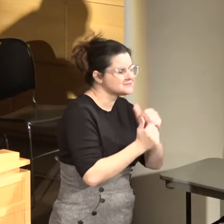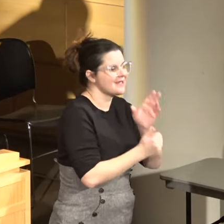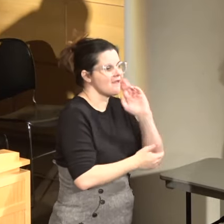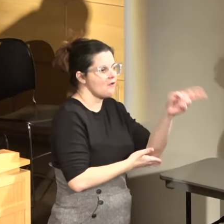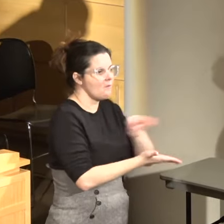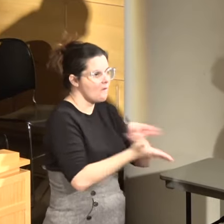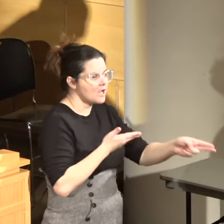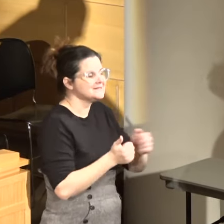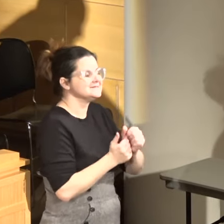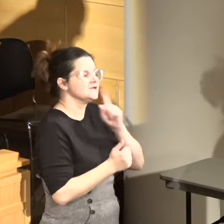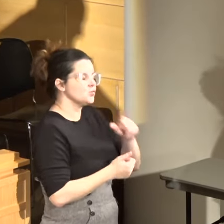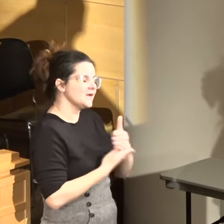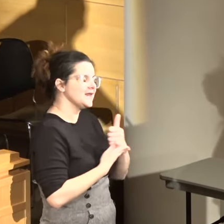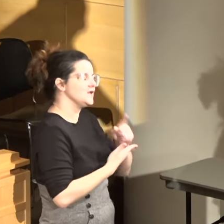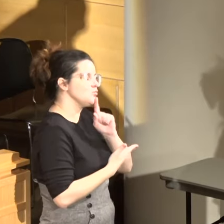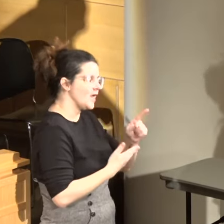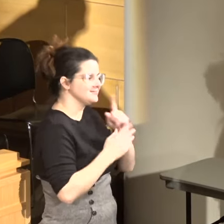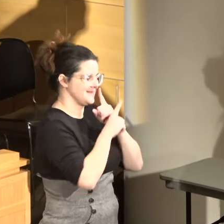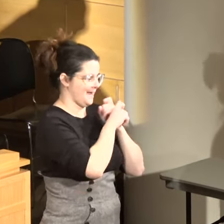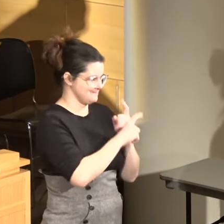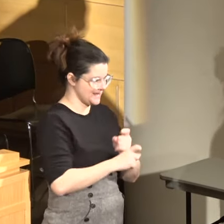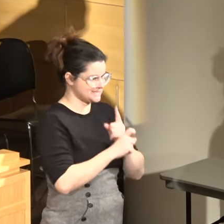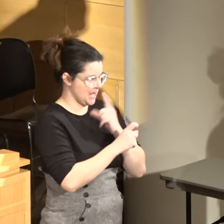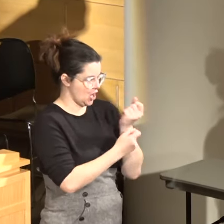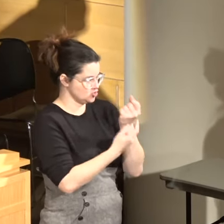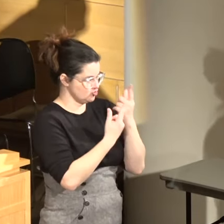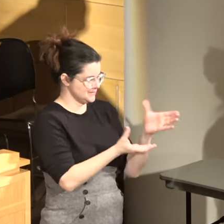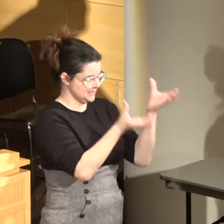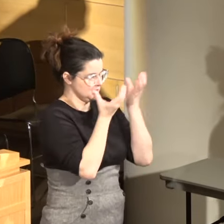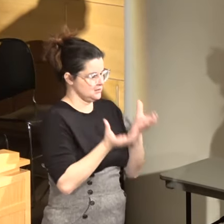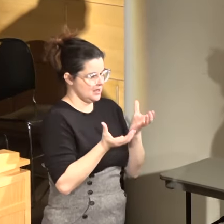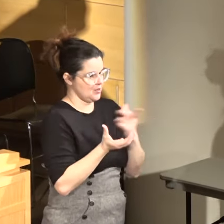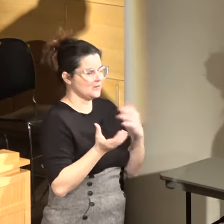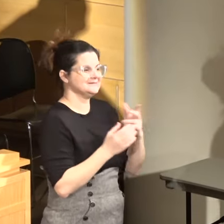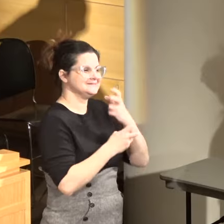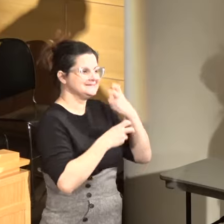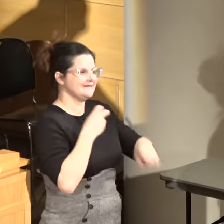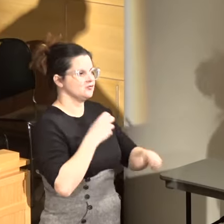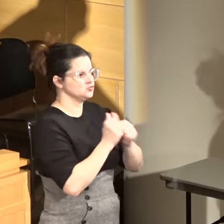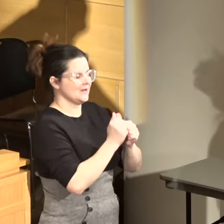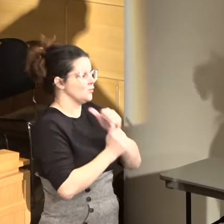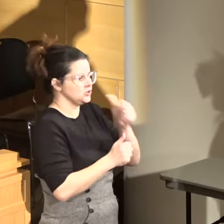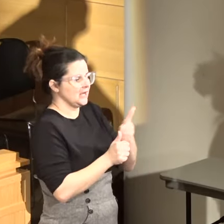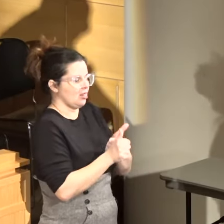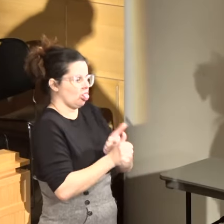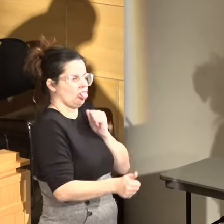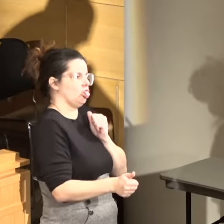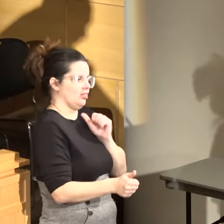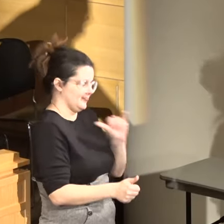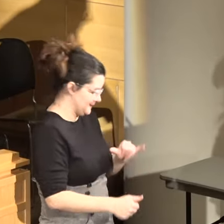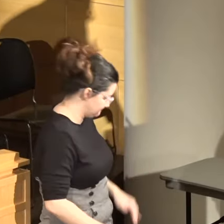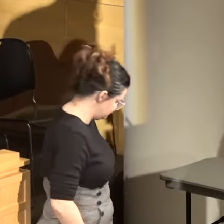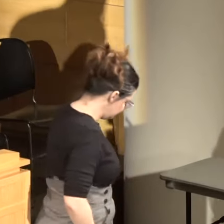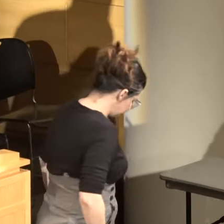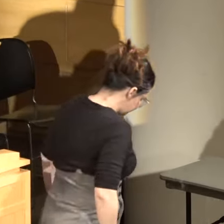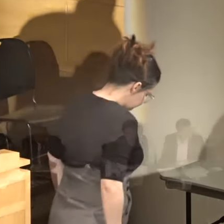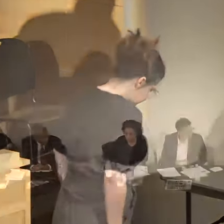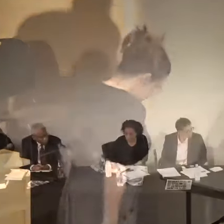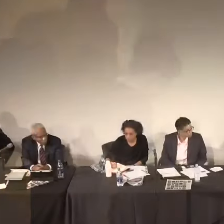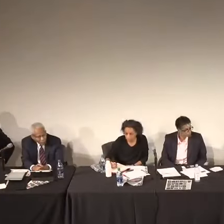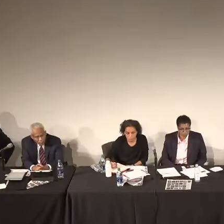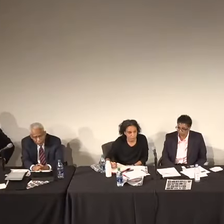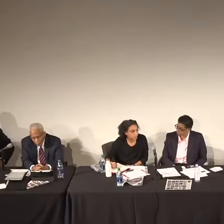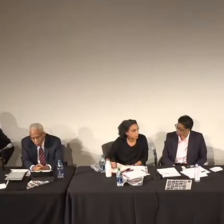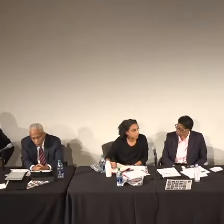honesty, and we held the complexity and the difficulty together. We never shied away from the difficulty. Thank you. Effective.